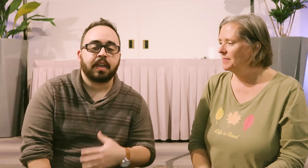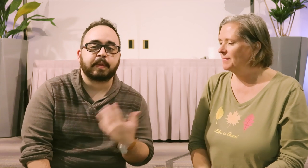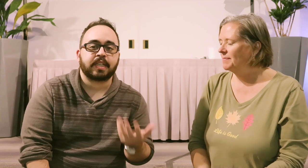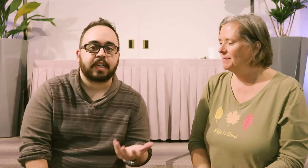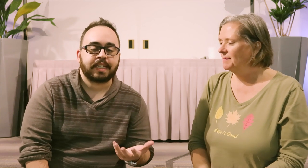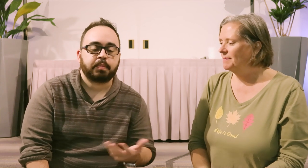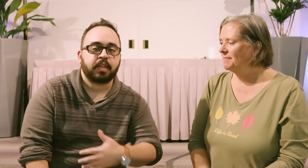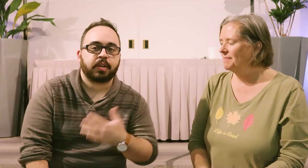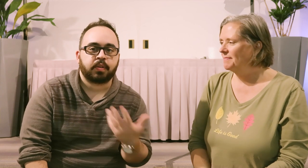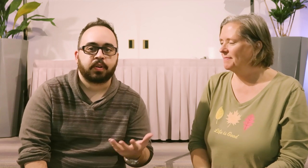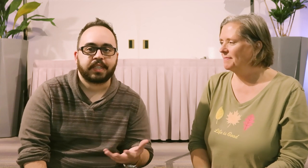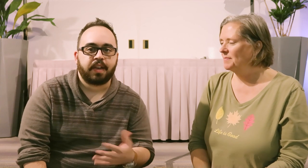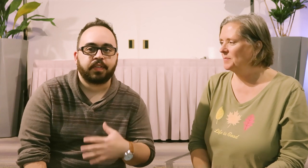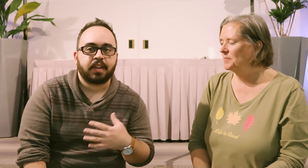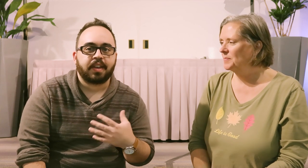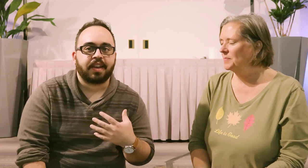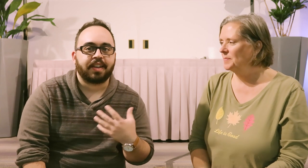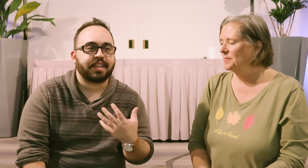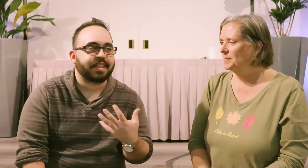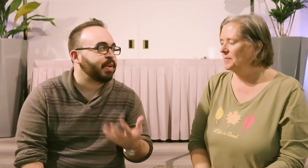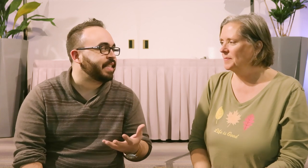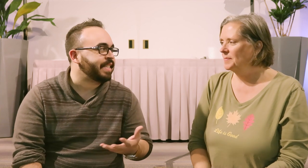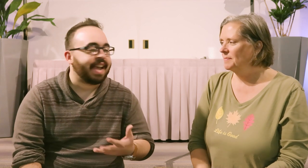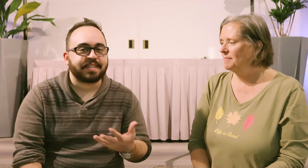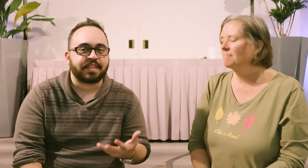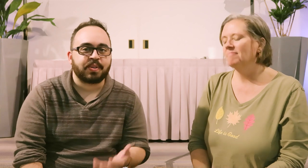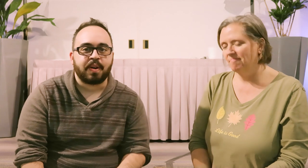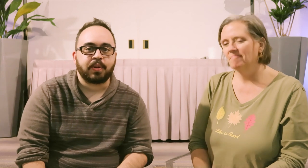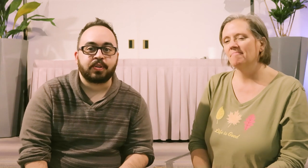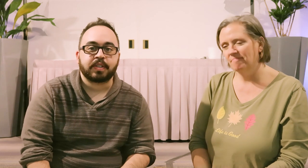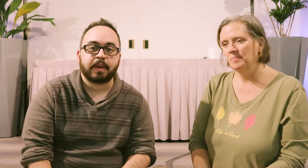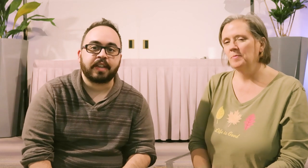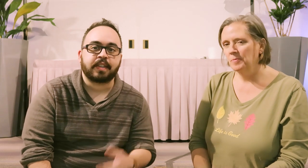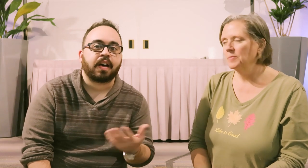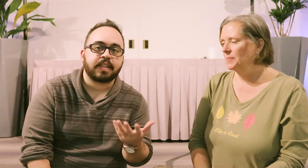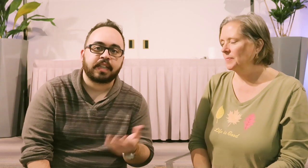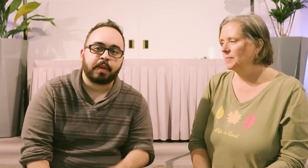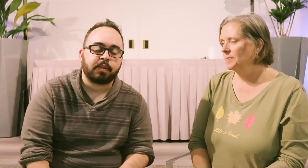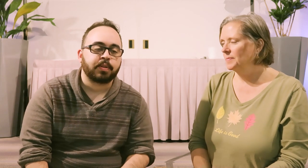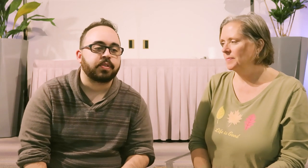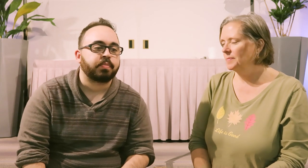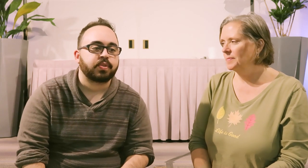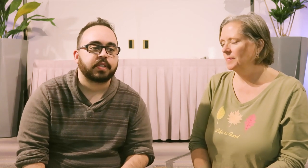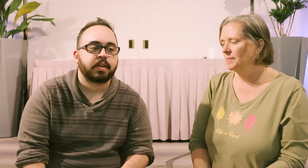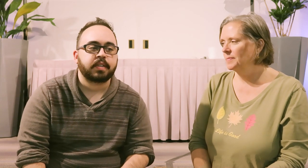especially as an INTP where you don't always have the most easy access to our emotional experience and honesty about our most emotional experience.